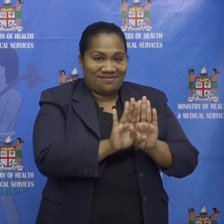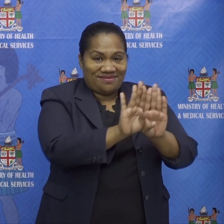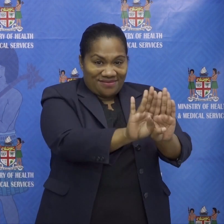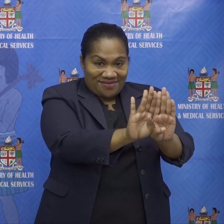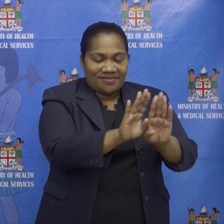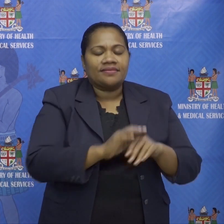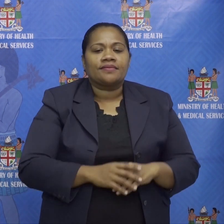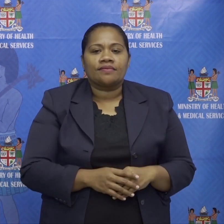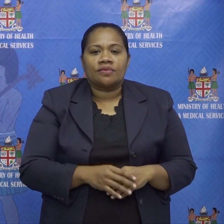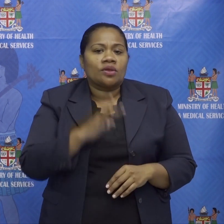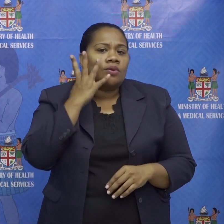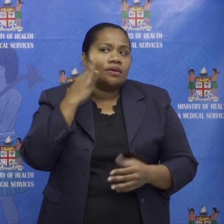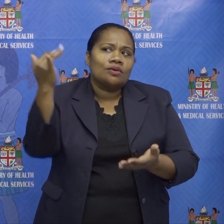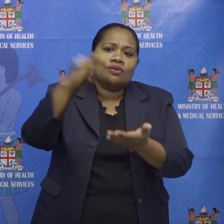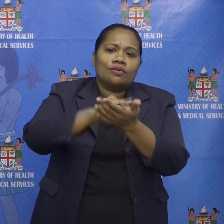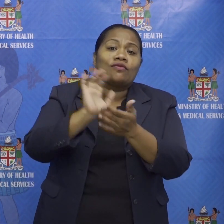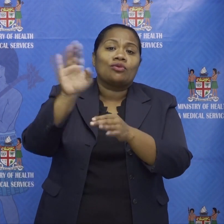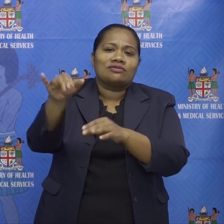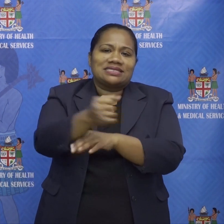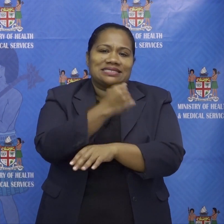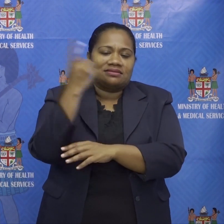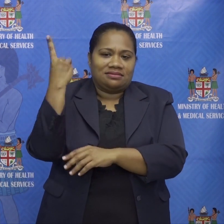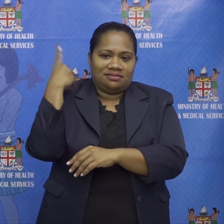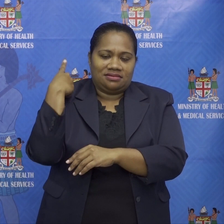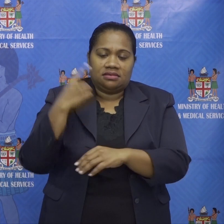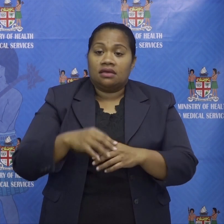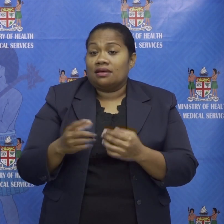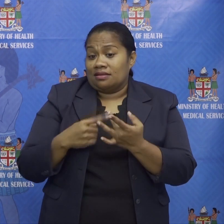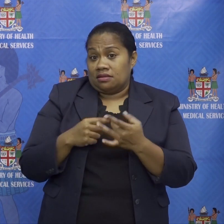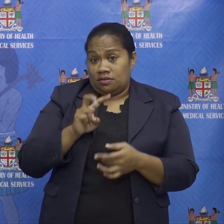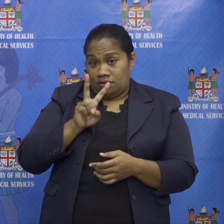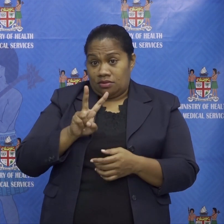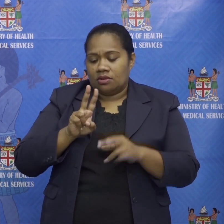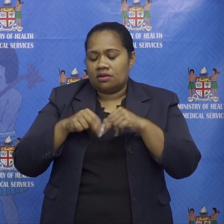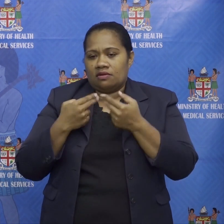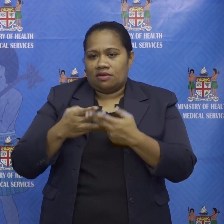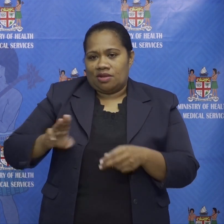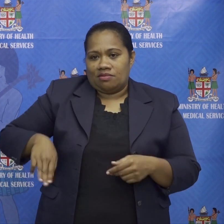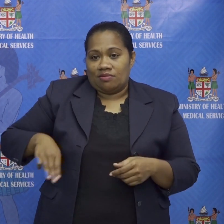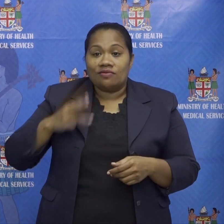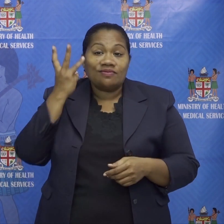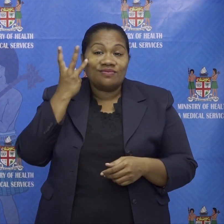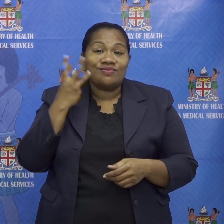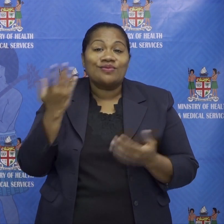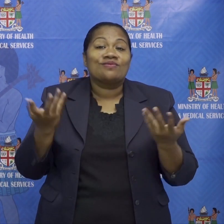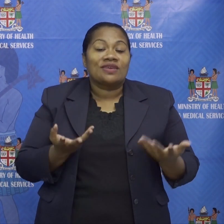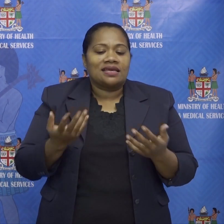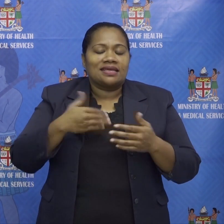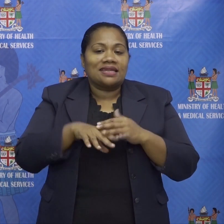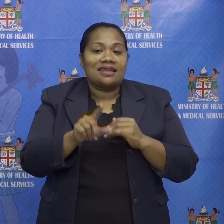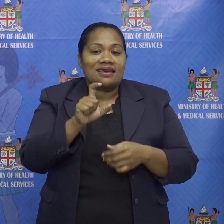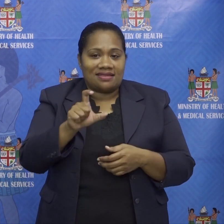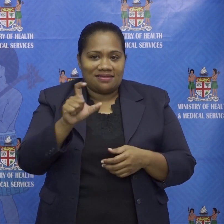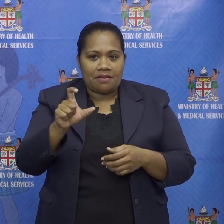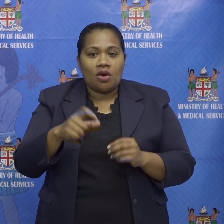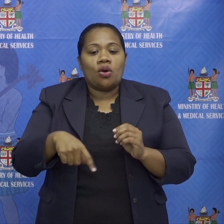recently returning from overseas duties and the remaining two uh family members of the lady from cunningham and they tested